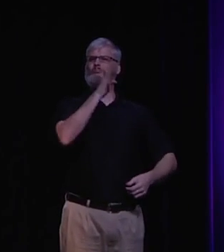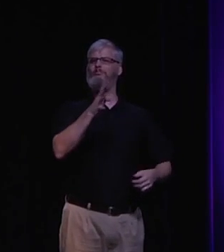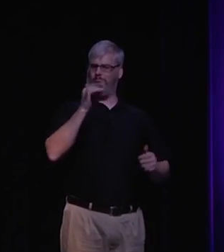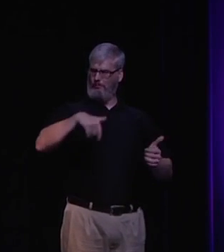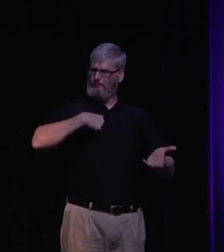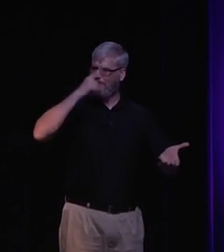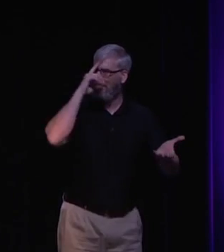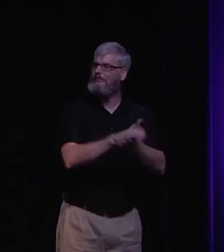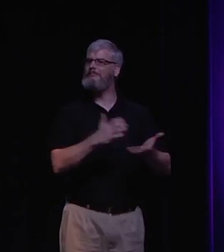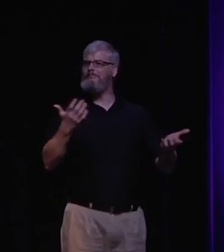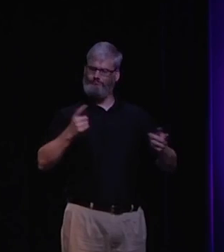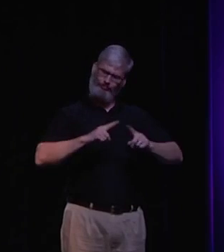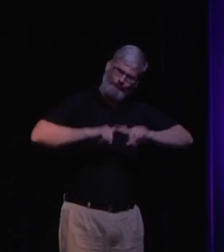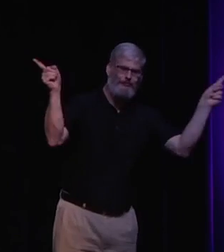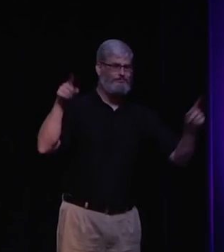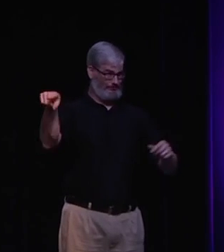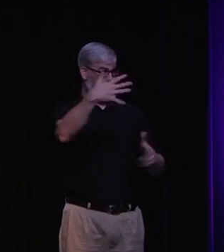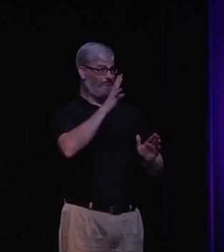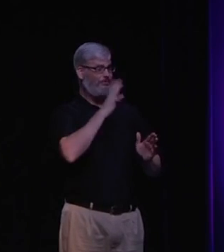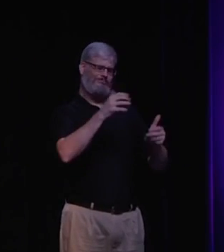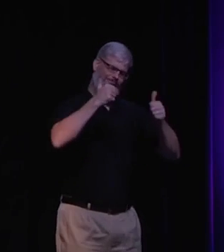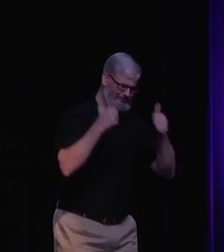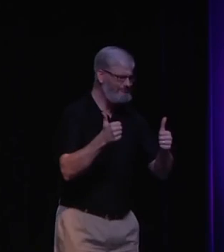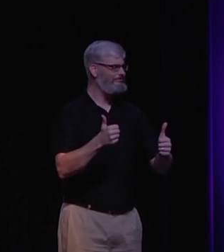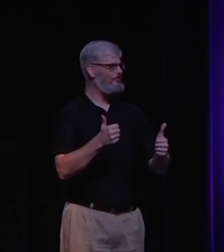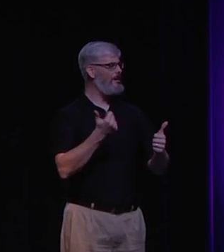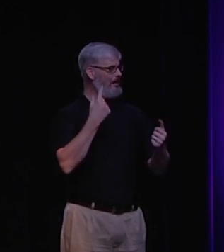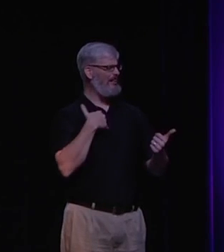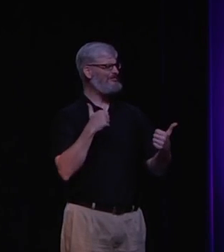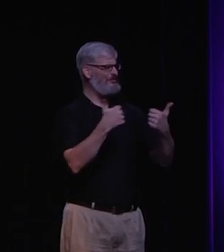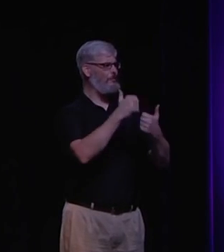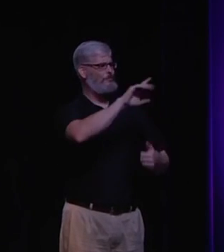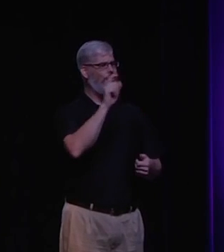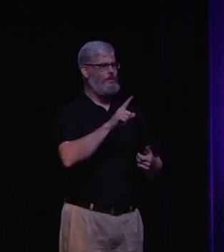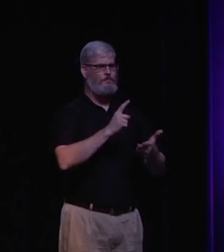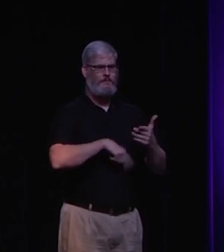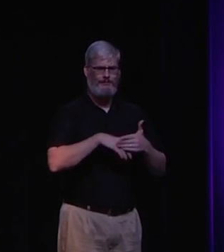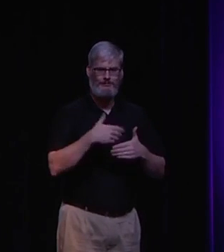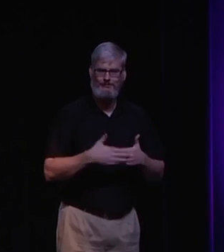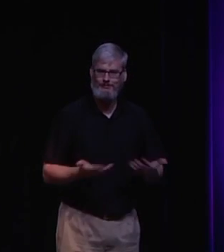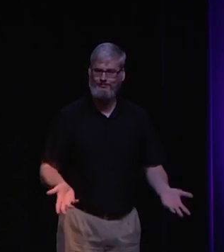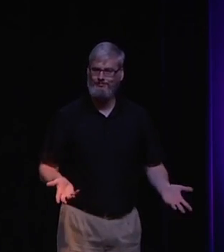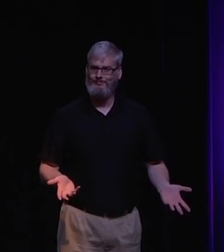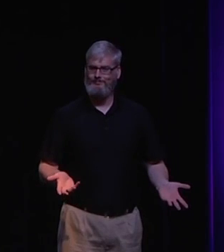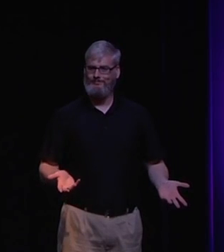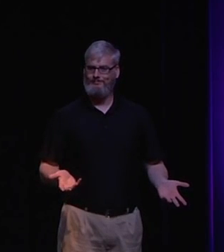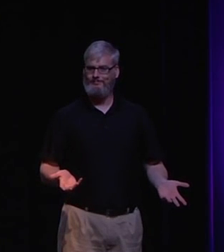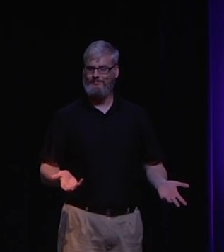whatever it is, but I want you to stand up and proclaim your belief and tell people what you believe in. And I leave you with